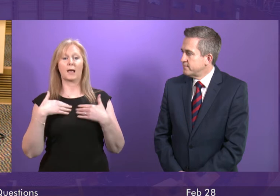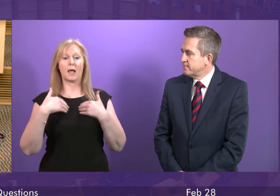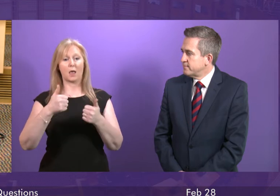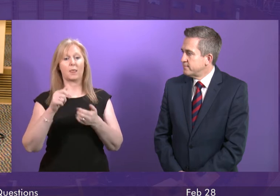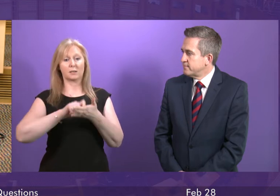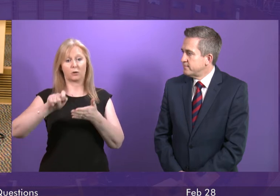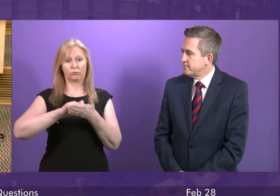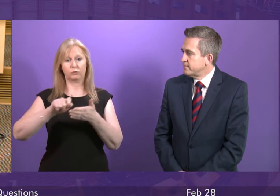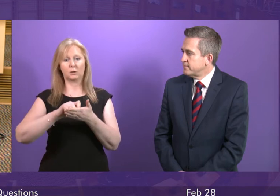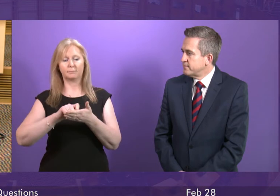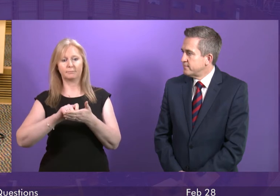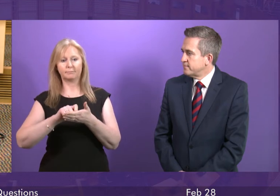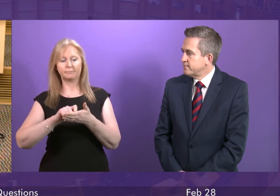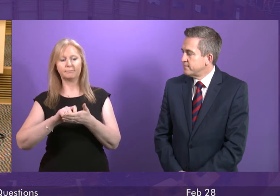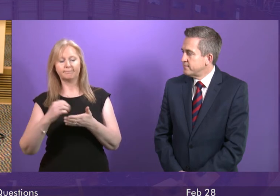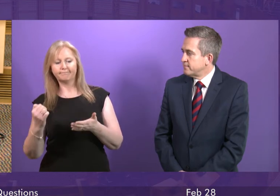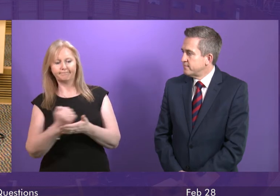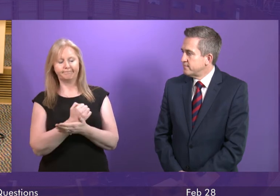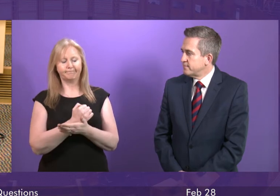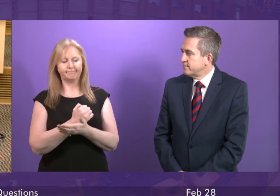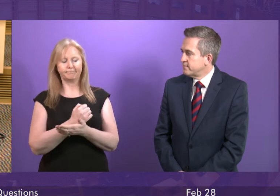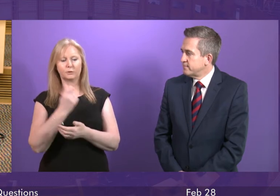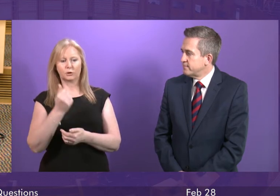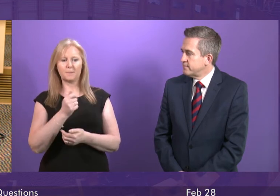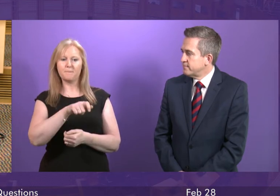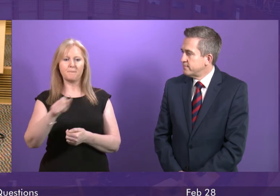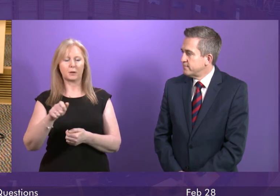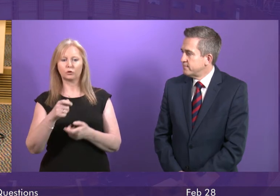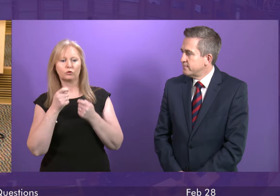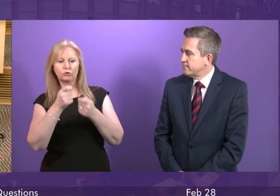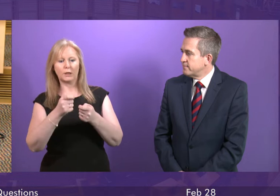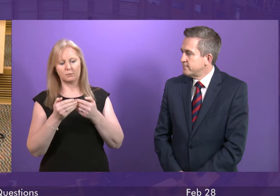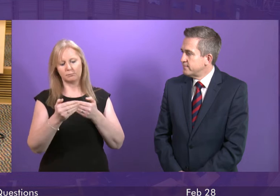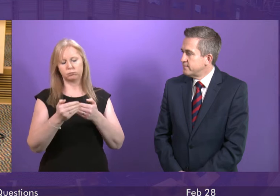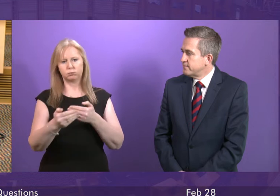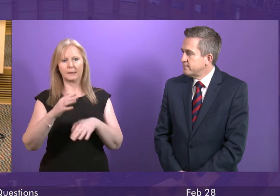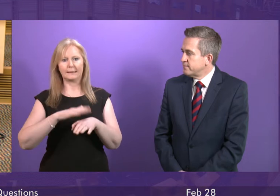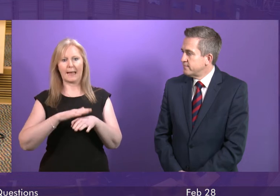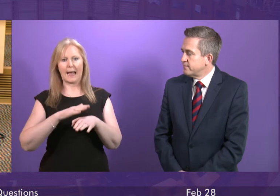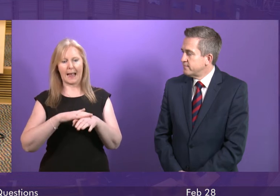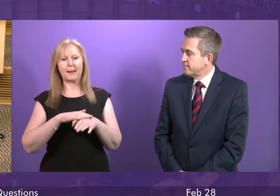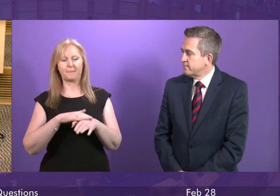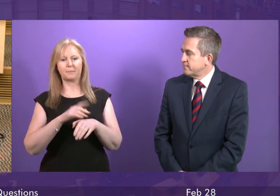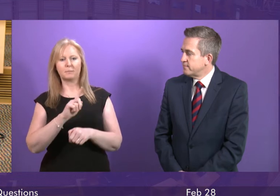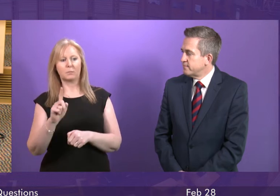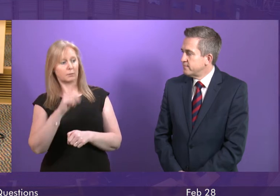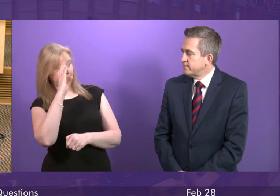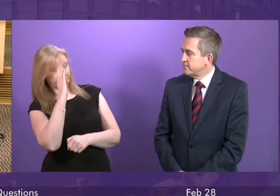fact that there are people who are not being treated within the treatment time guarantee. I would also remind Jackson Carlow that since that guarantee was